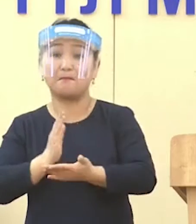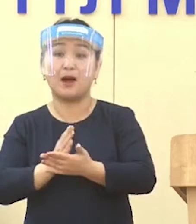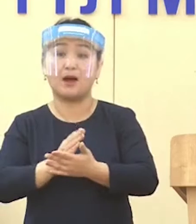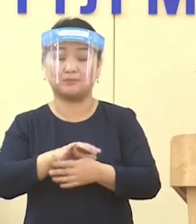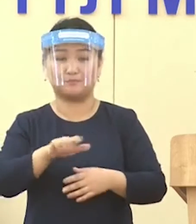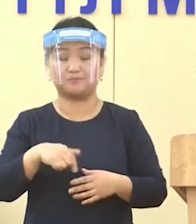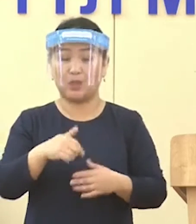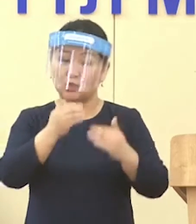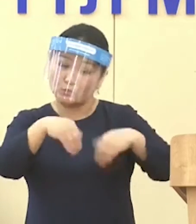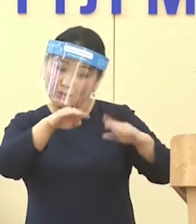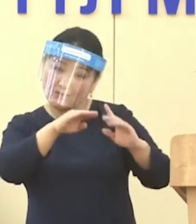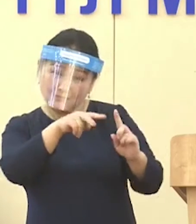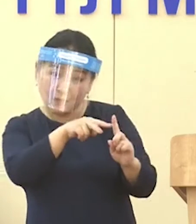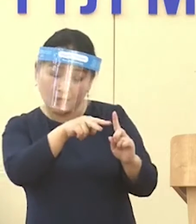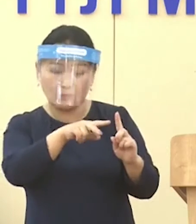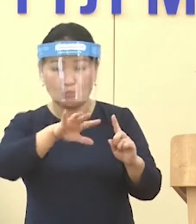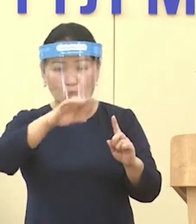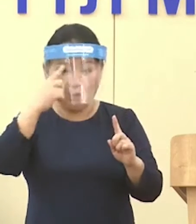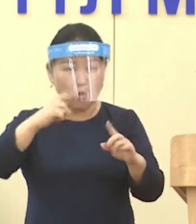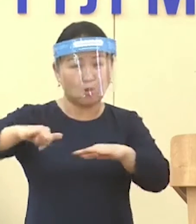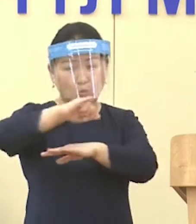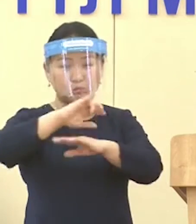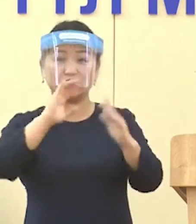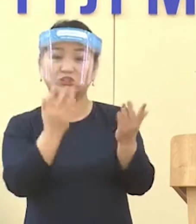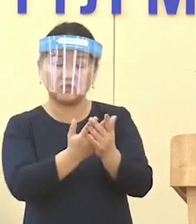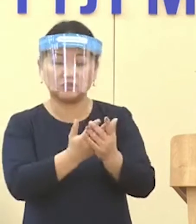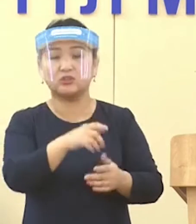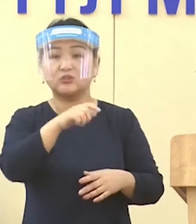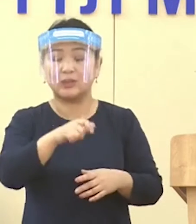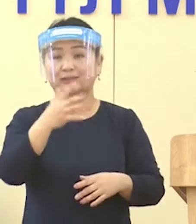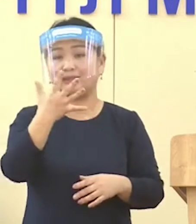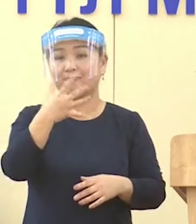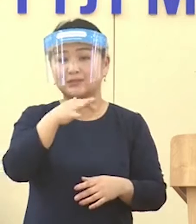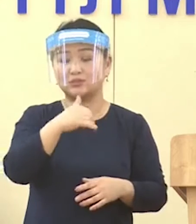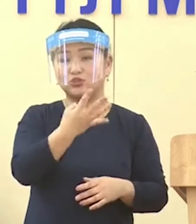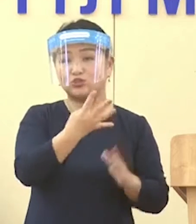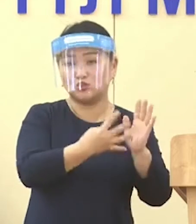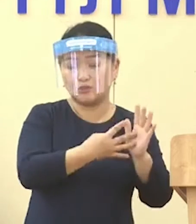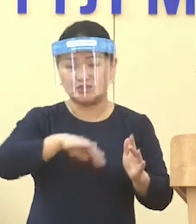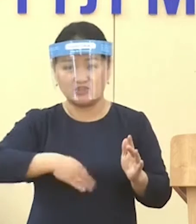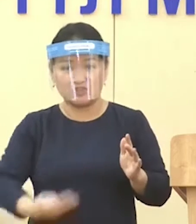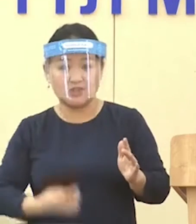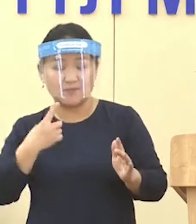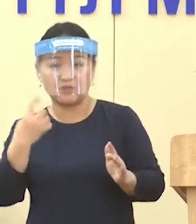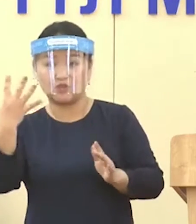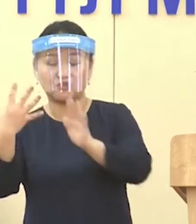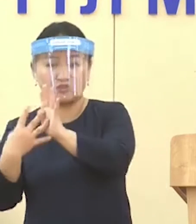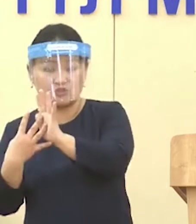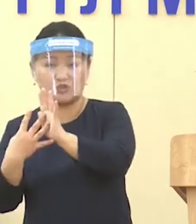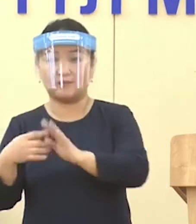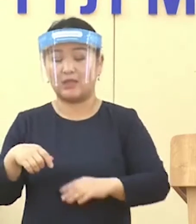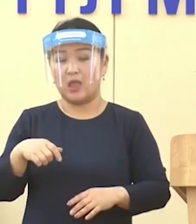a total of 982 people are staying under 21 day mandatory isolation at isolation facilities upon